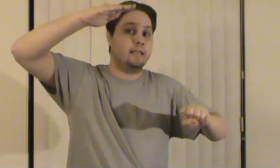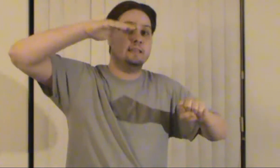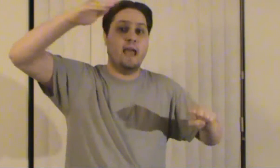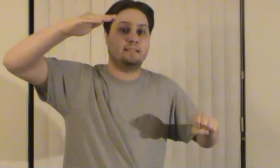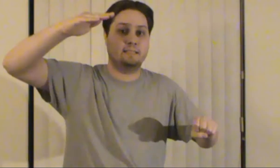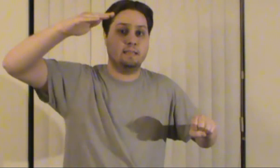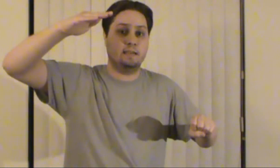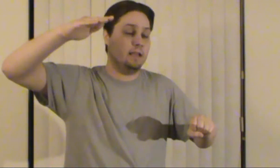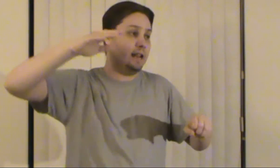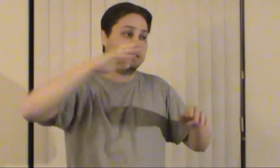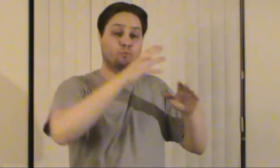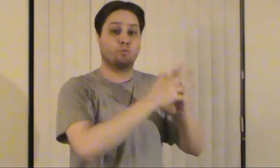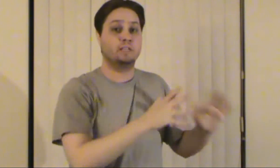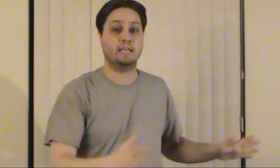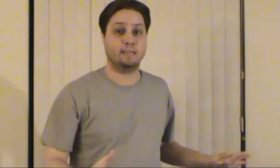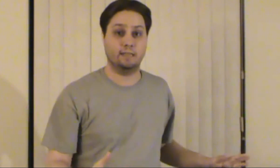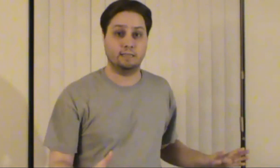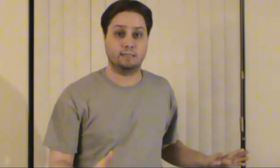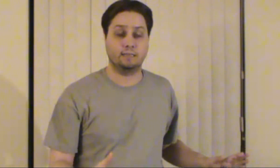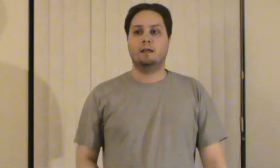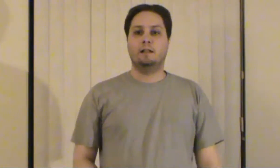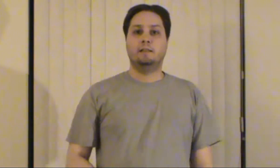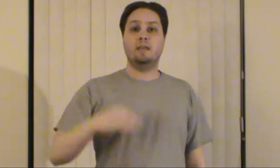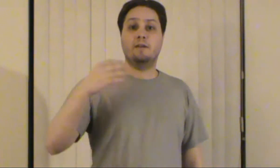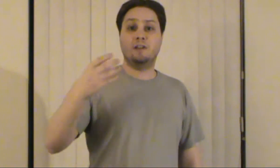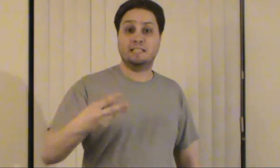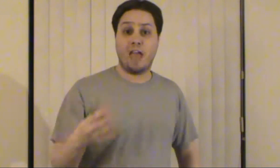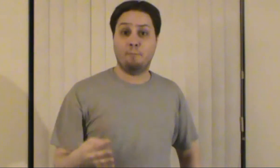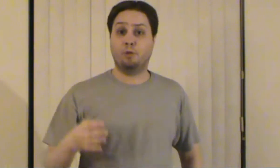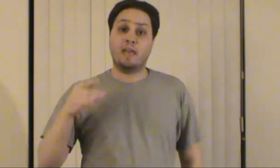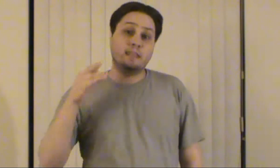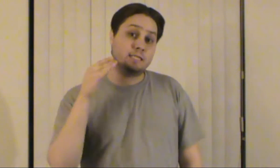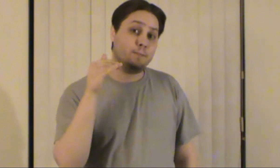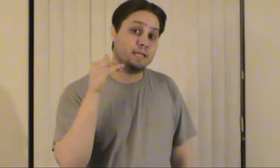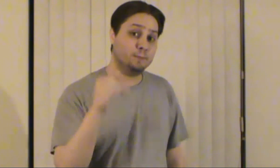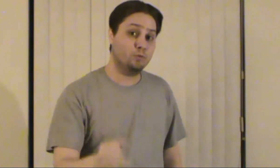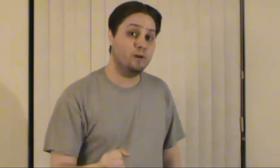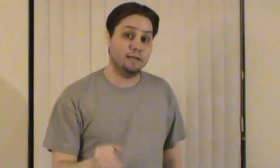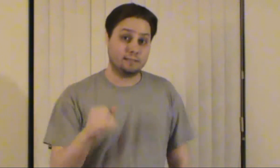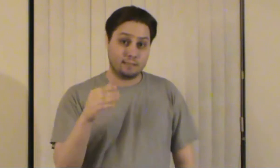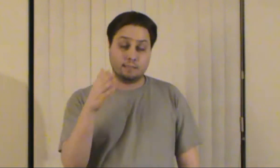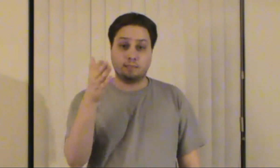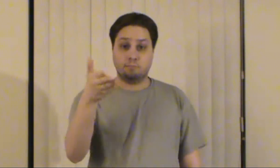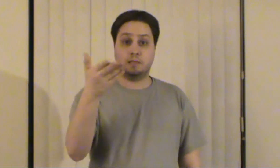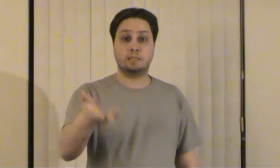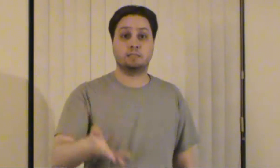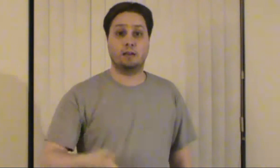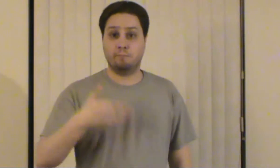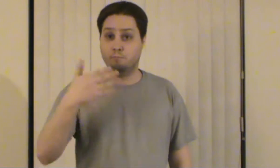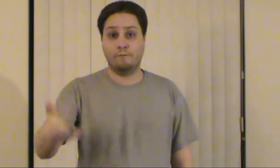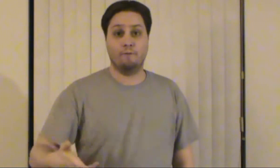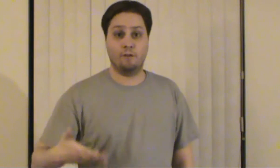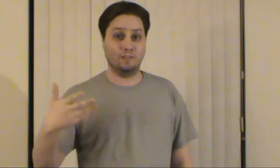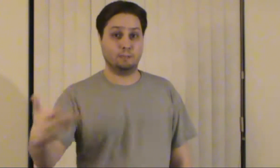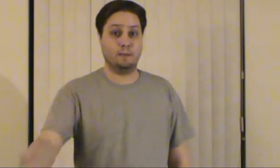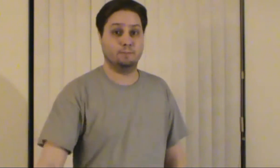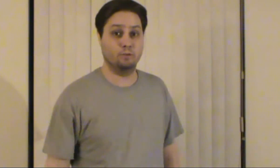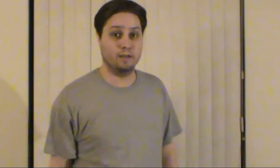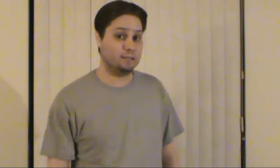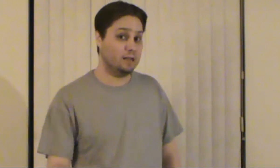like next scene, and it's ridiculous. Let me give an example in The Space Between Us, since this is a movie review of The Space Between Us,